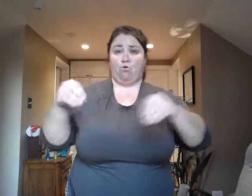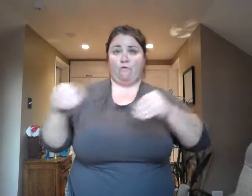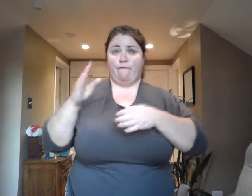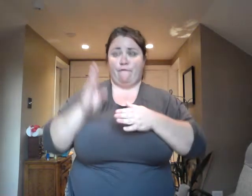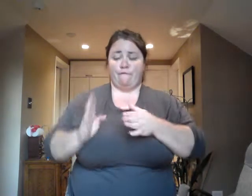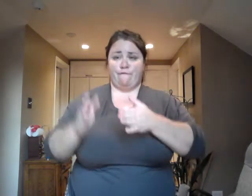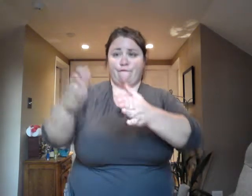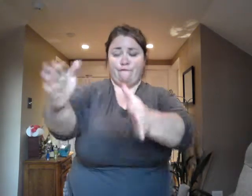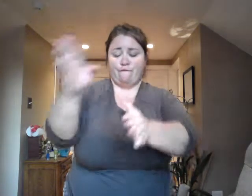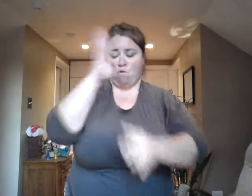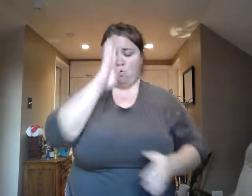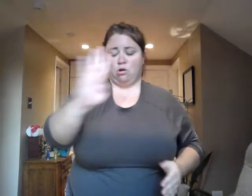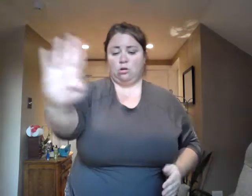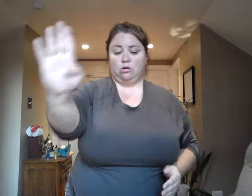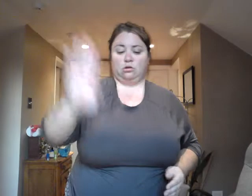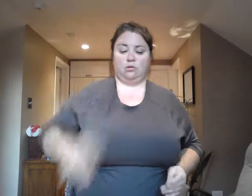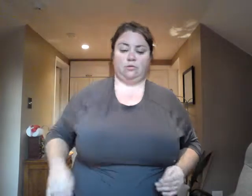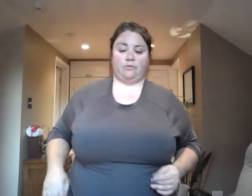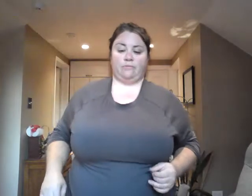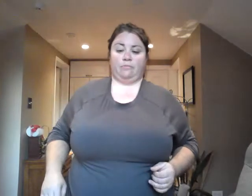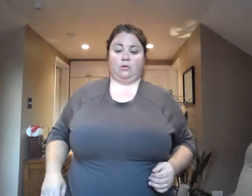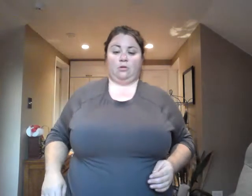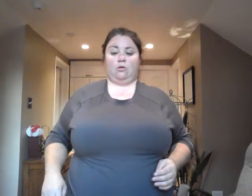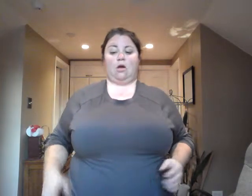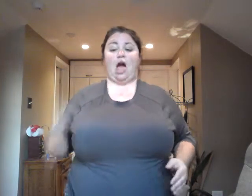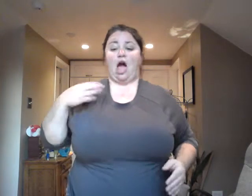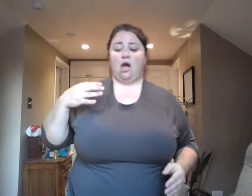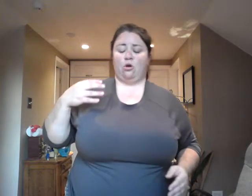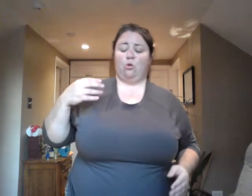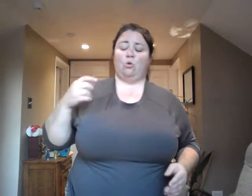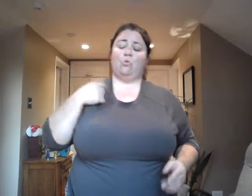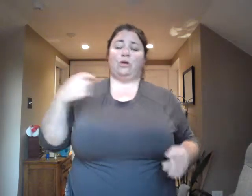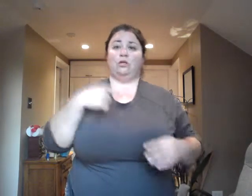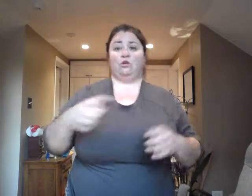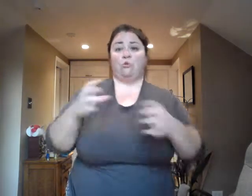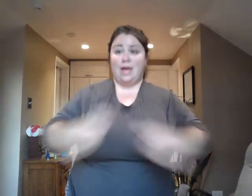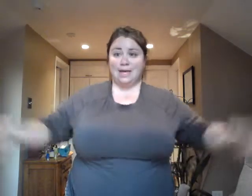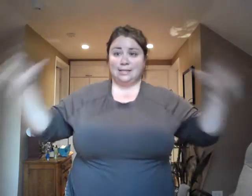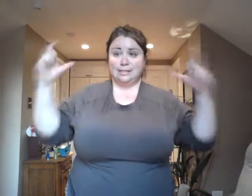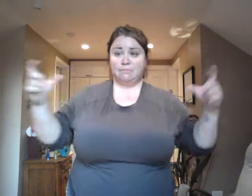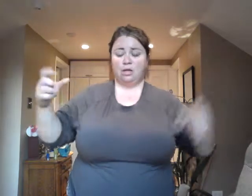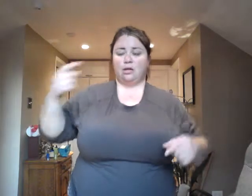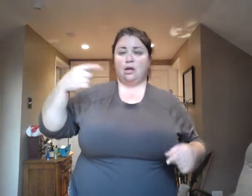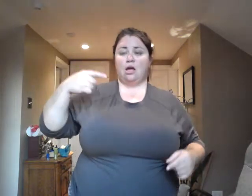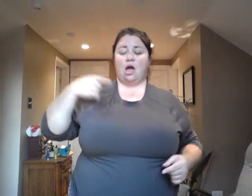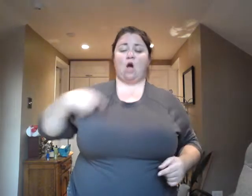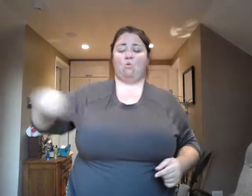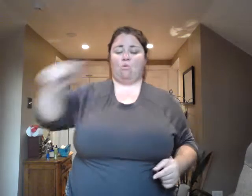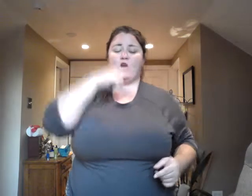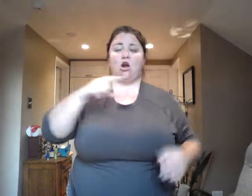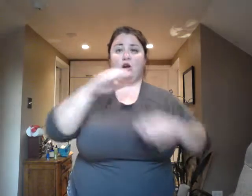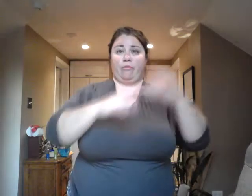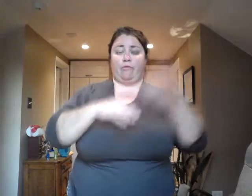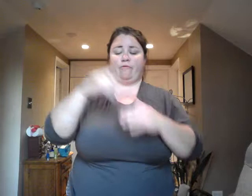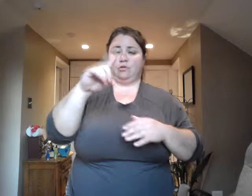towards expanding our comfort zone. You can begin by imagining the worst possible consequences.